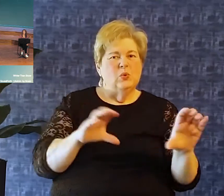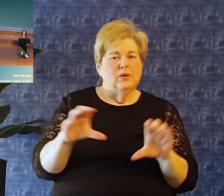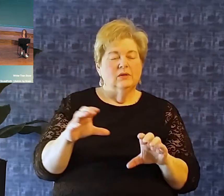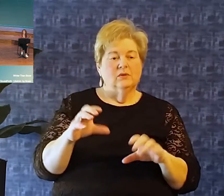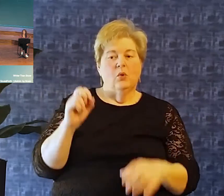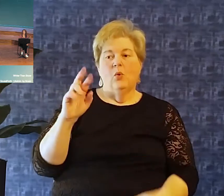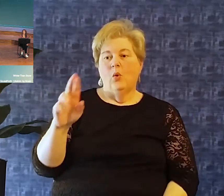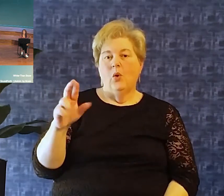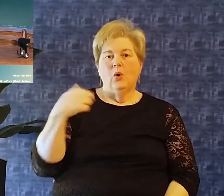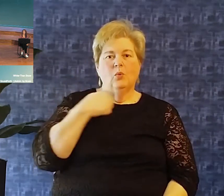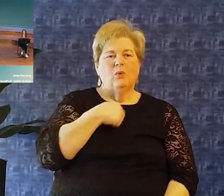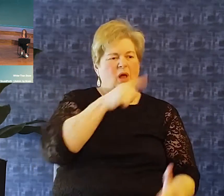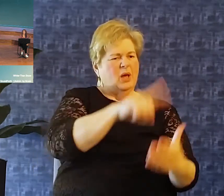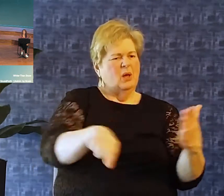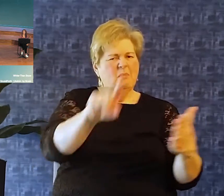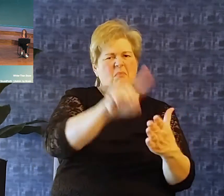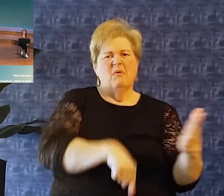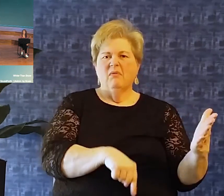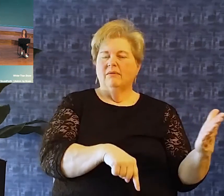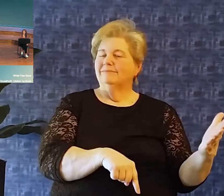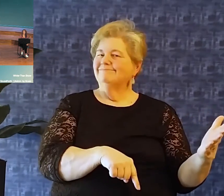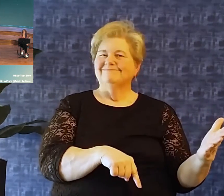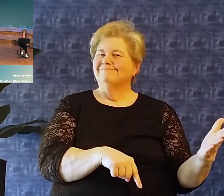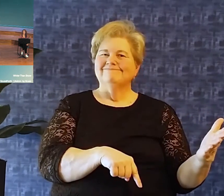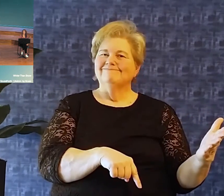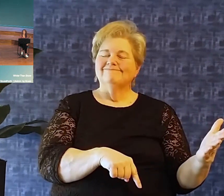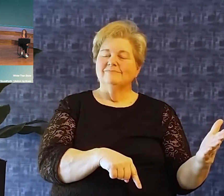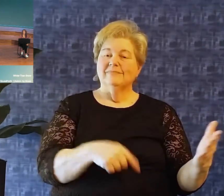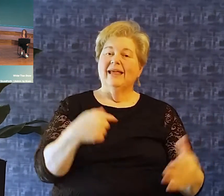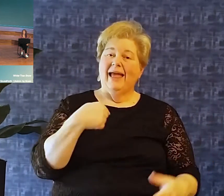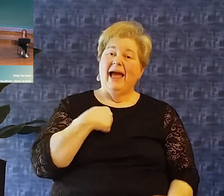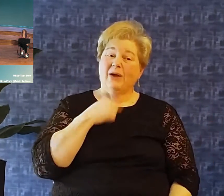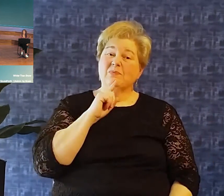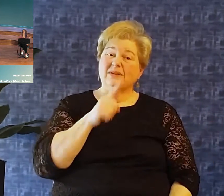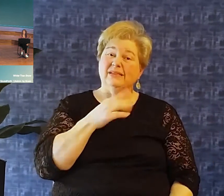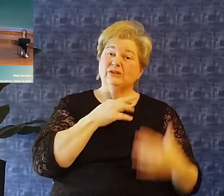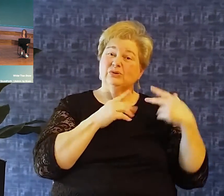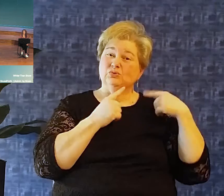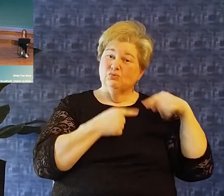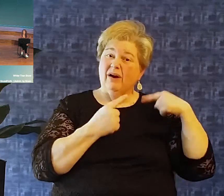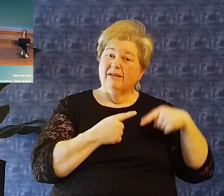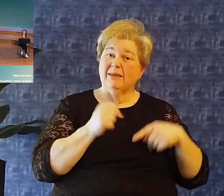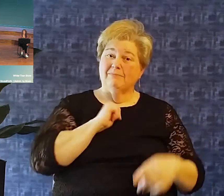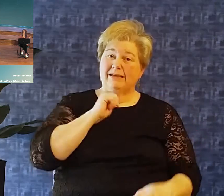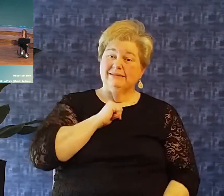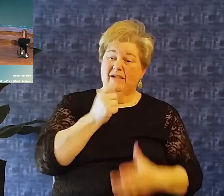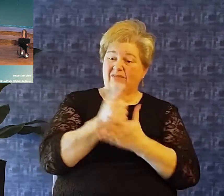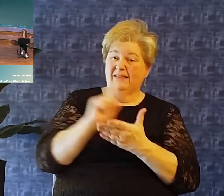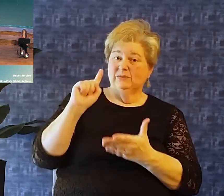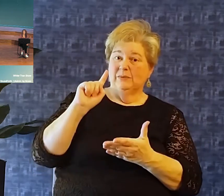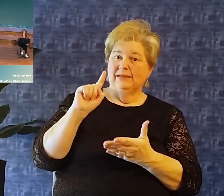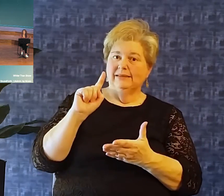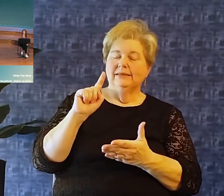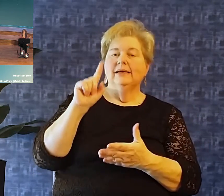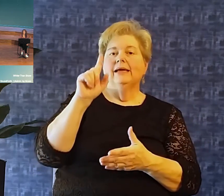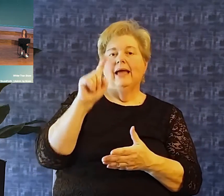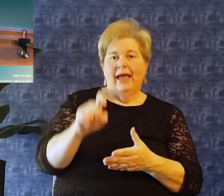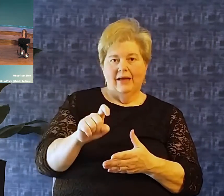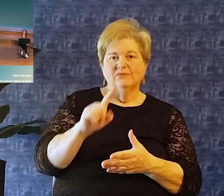having a critical or complaining spirit. And as I said, you know, I was struggling with some of those things this past week and I had to make those things,